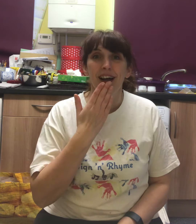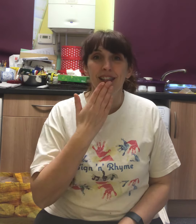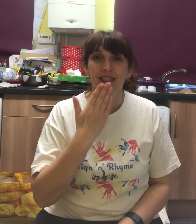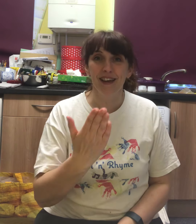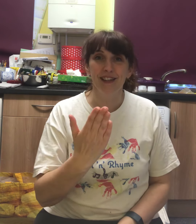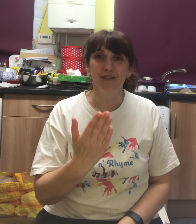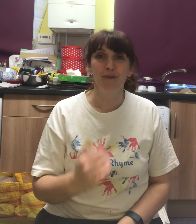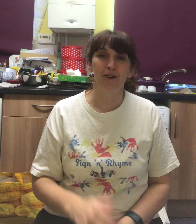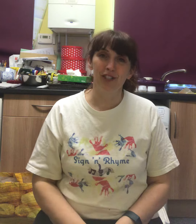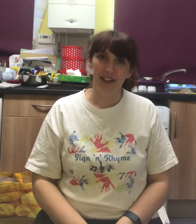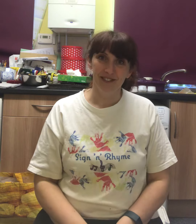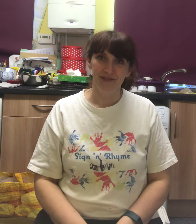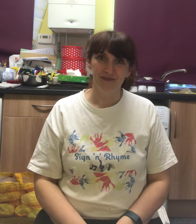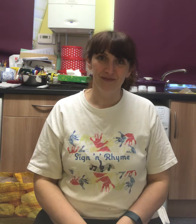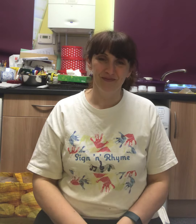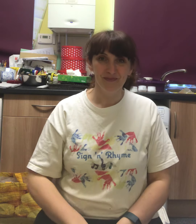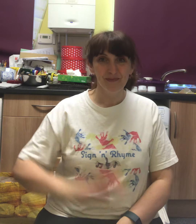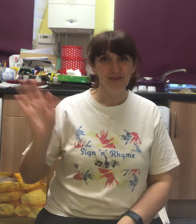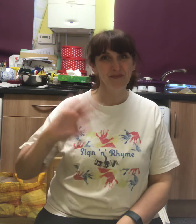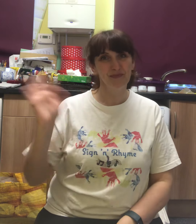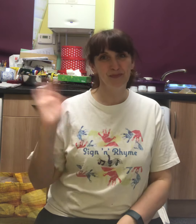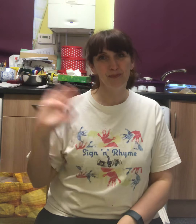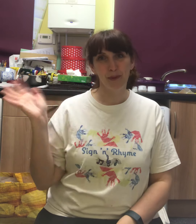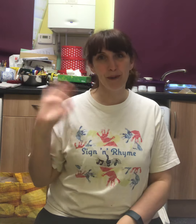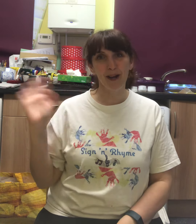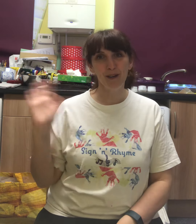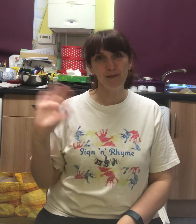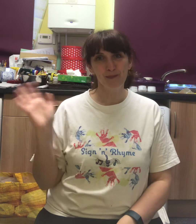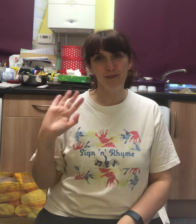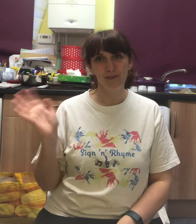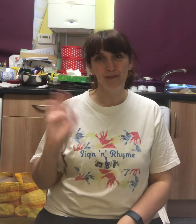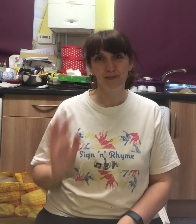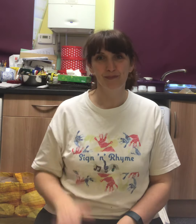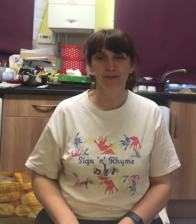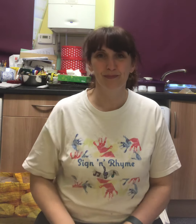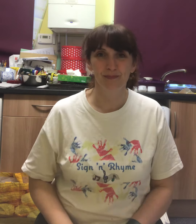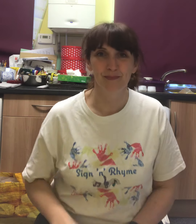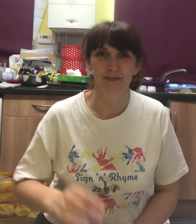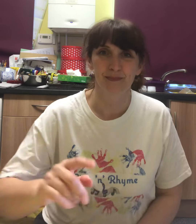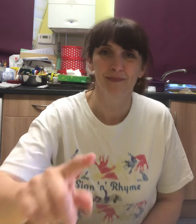Thank you for watching. Bye-bye.-bye. All right.